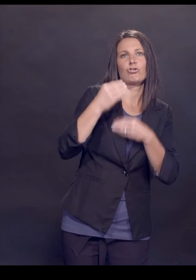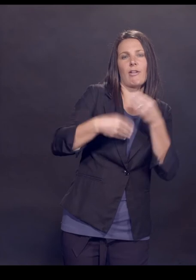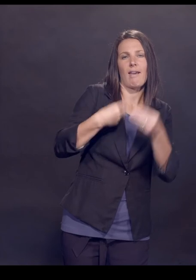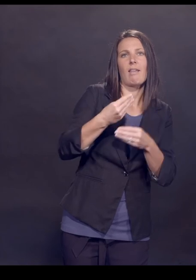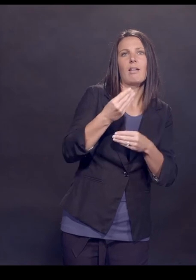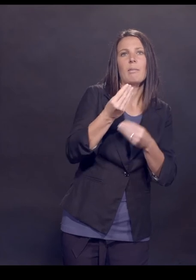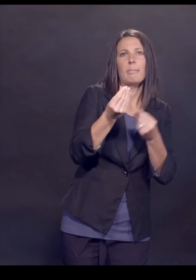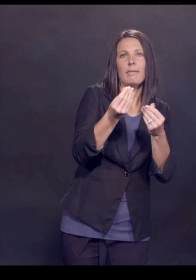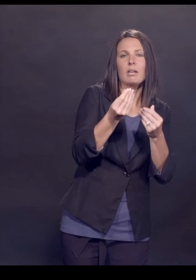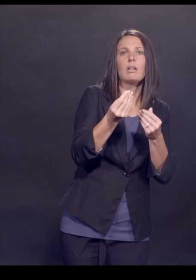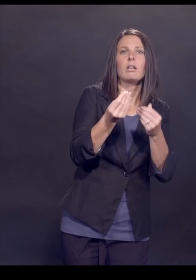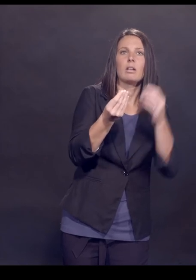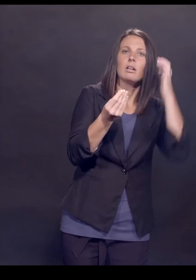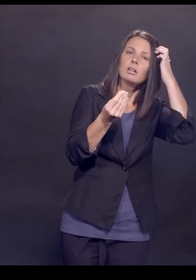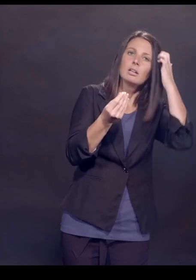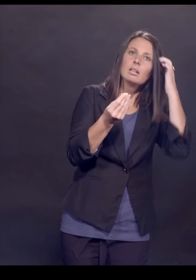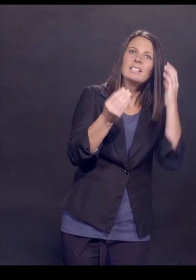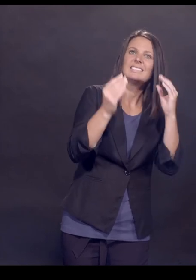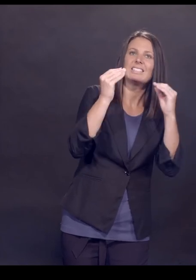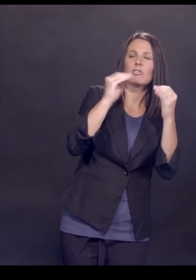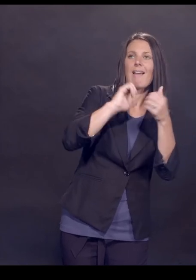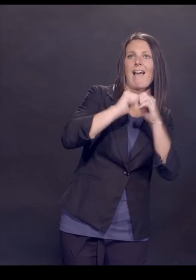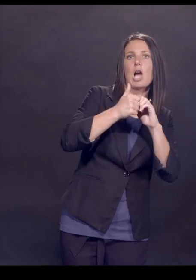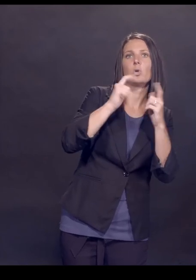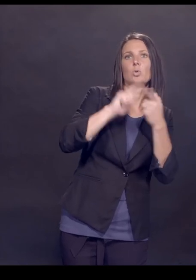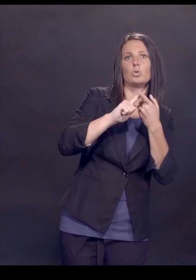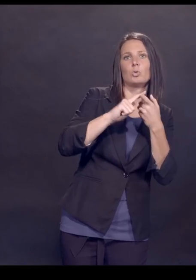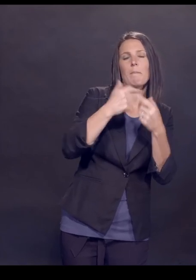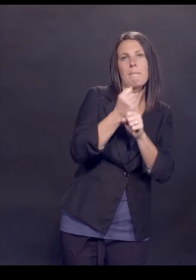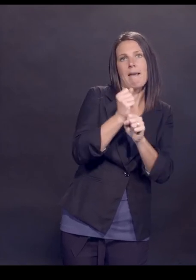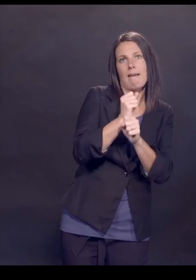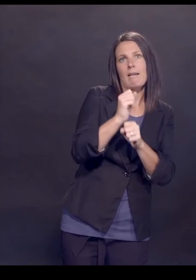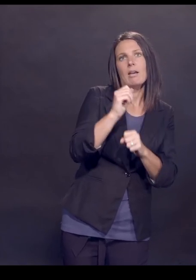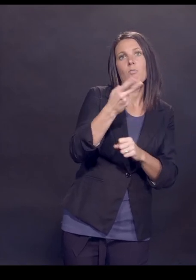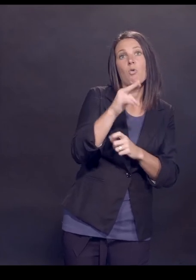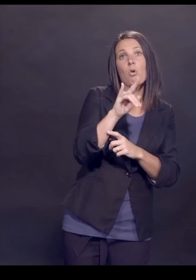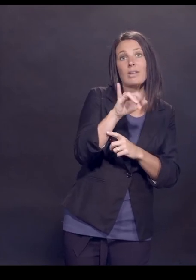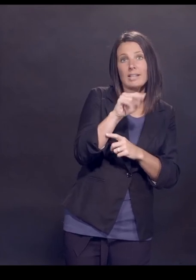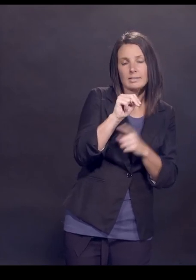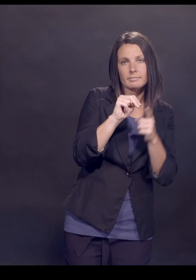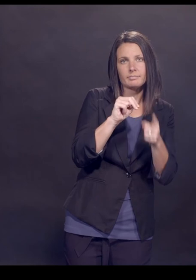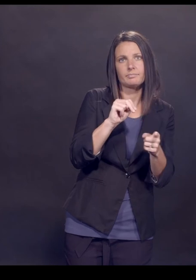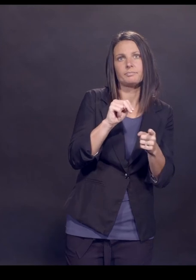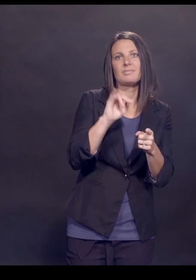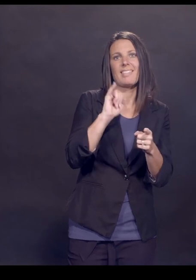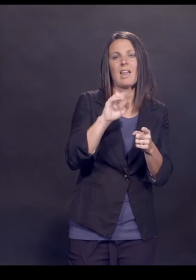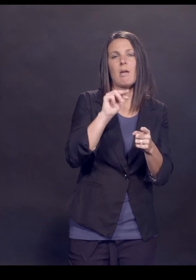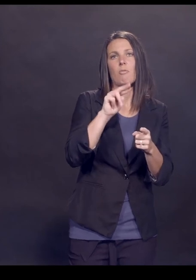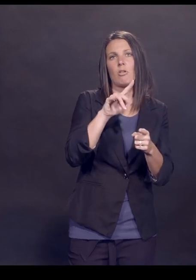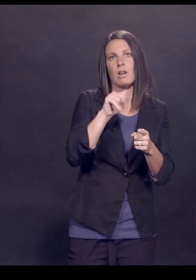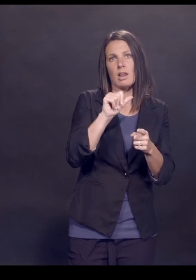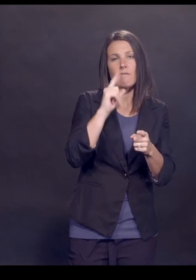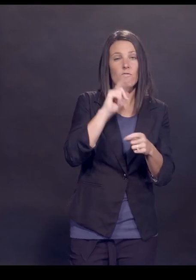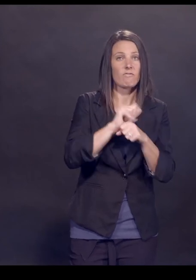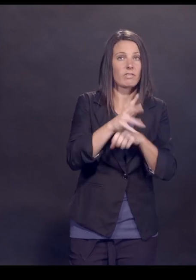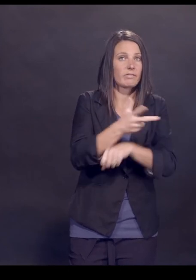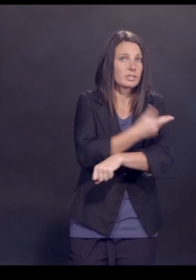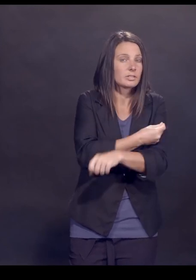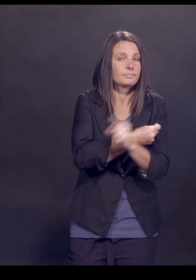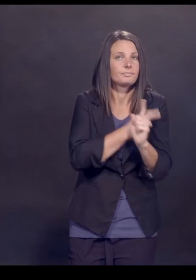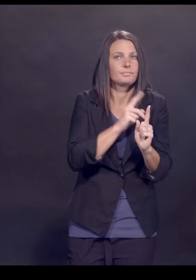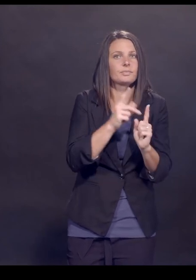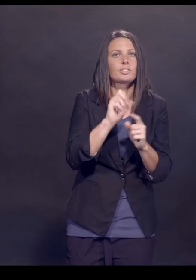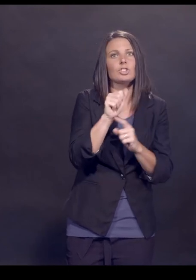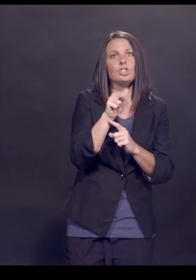that, that educates your cell on how to make particular protein. In this case, the messenger RNA for the, for the COVID vaccines is,